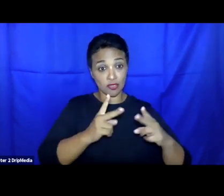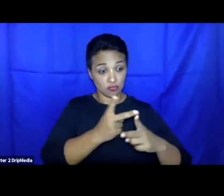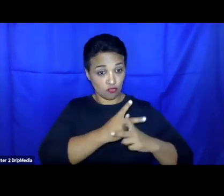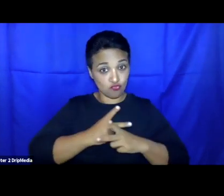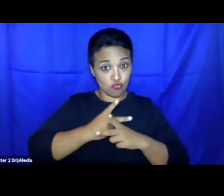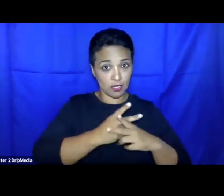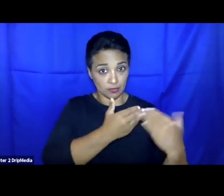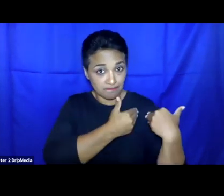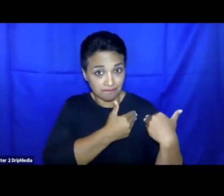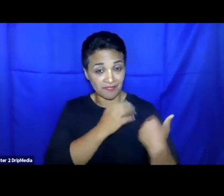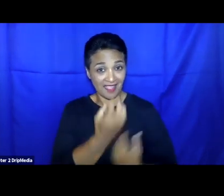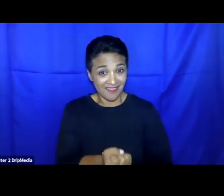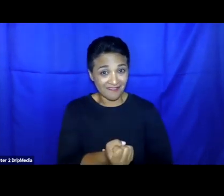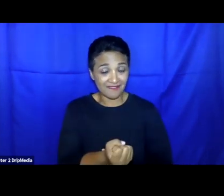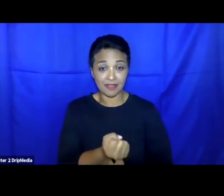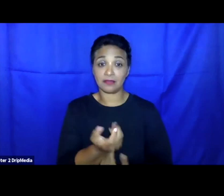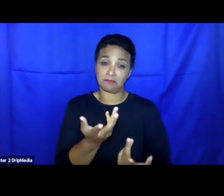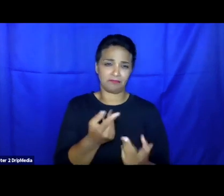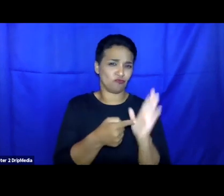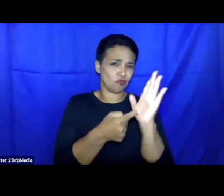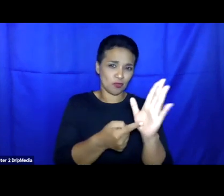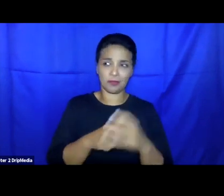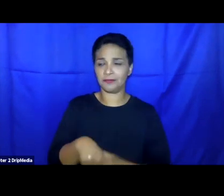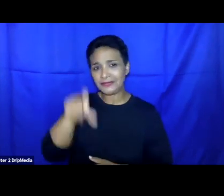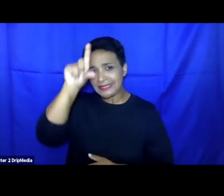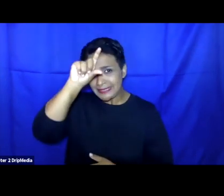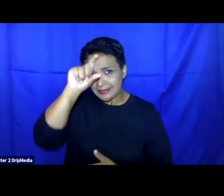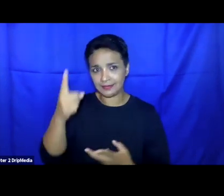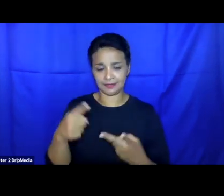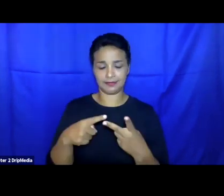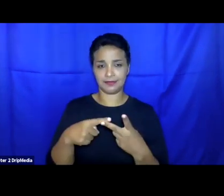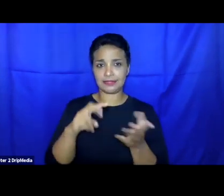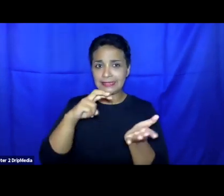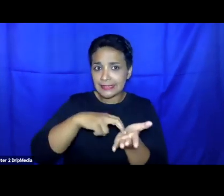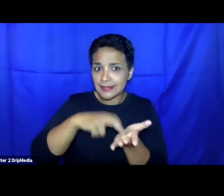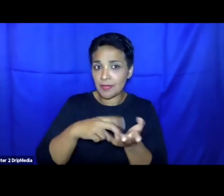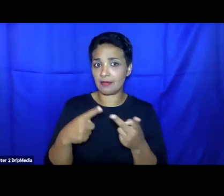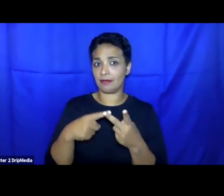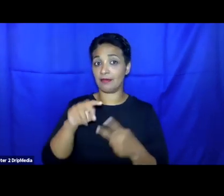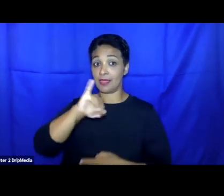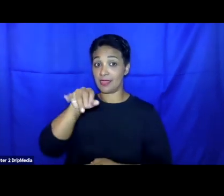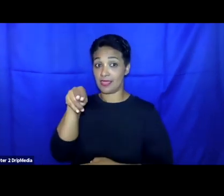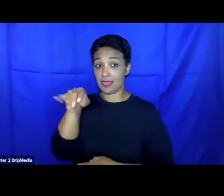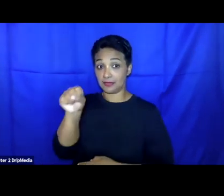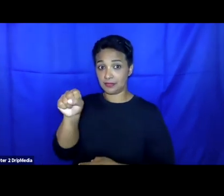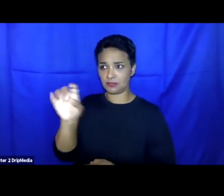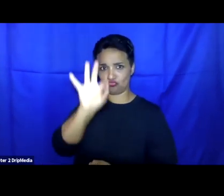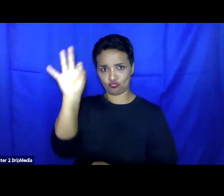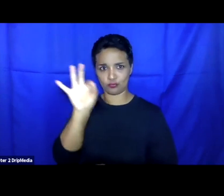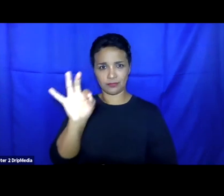think about Turkey and Serbia, for example, there are real questions, as Jens has raised, about the notion of safety under